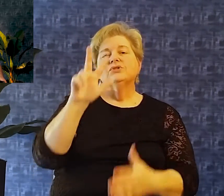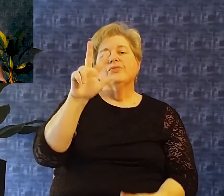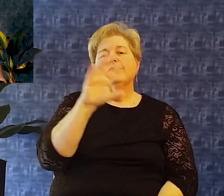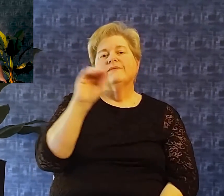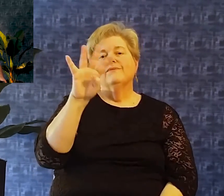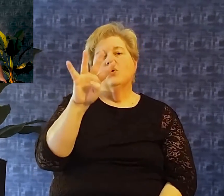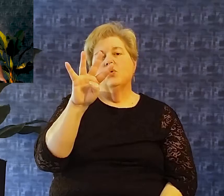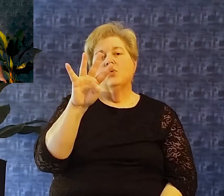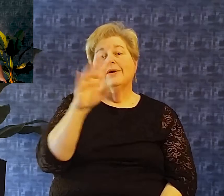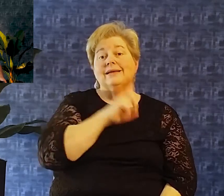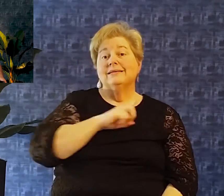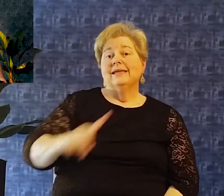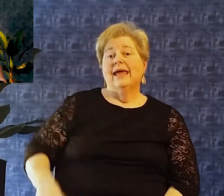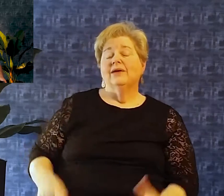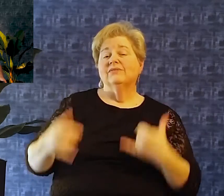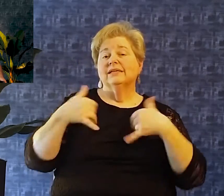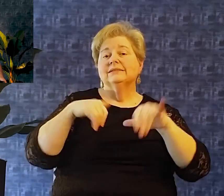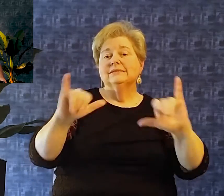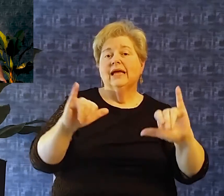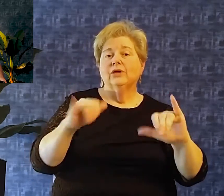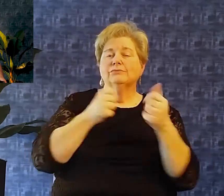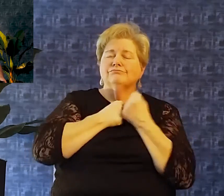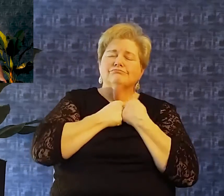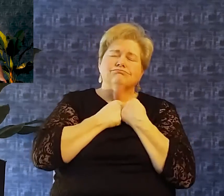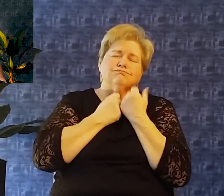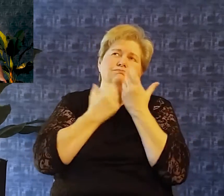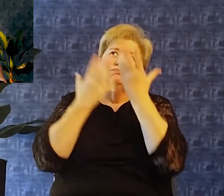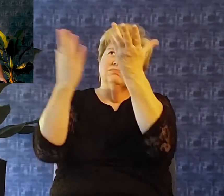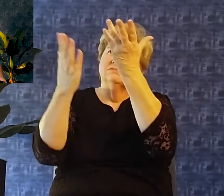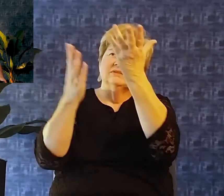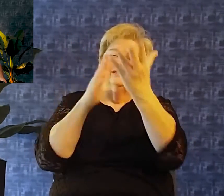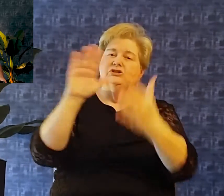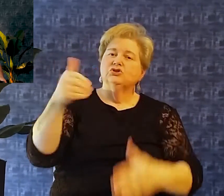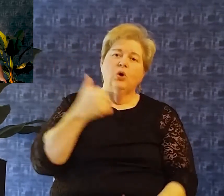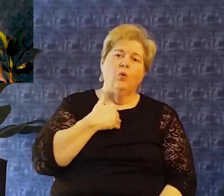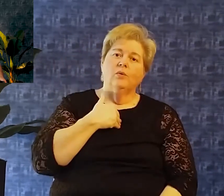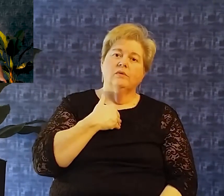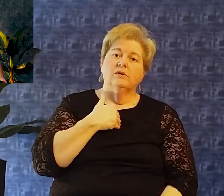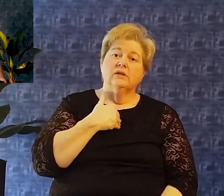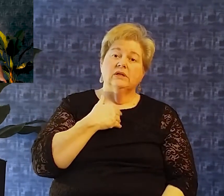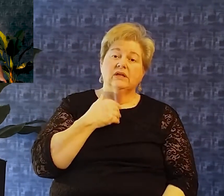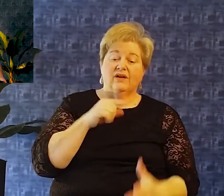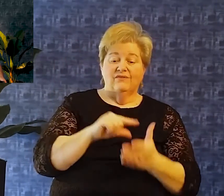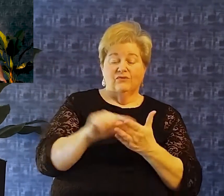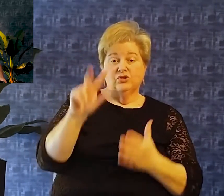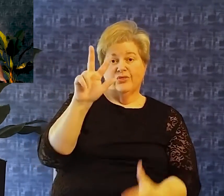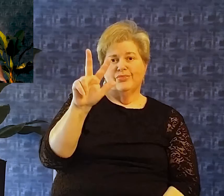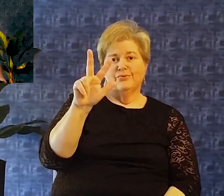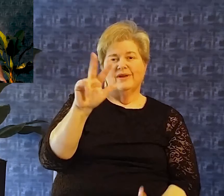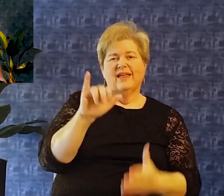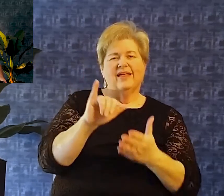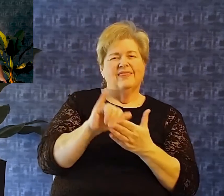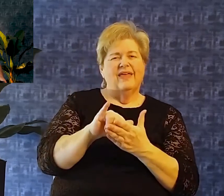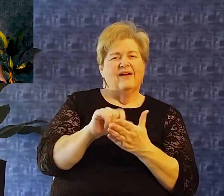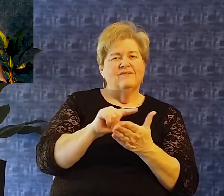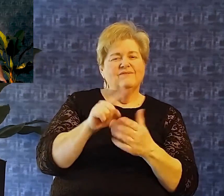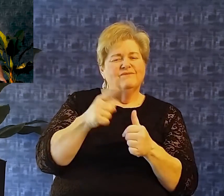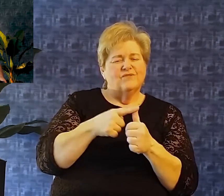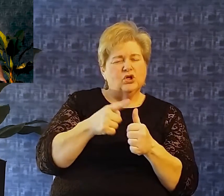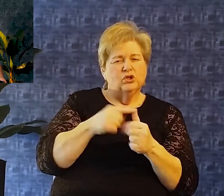The beginning of verse three that very first phrase god Be gracious to me This plea